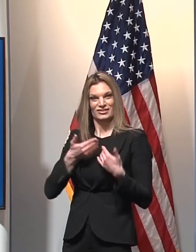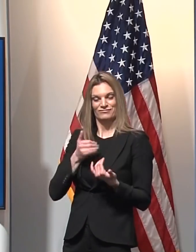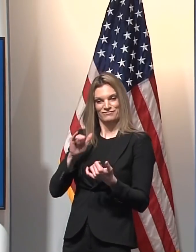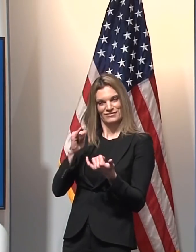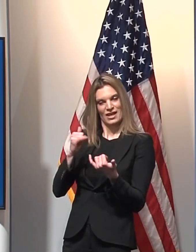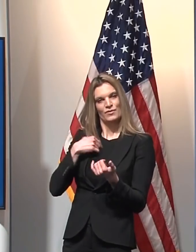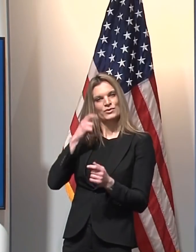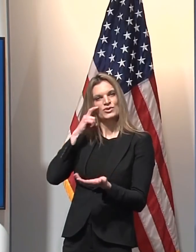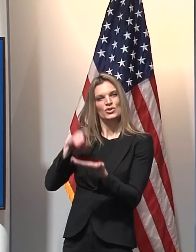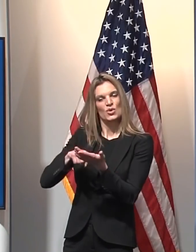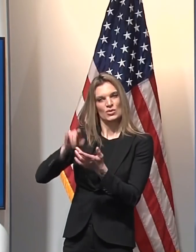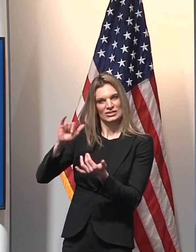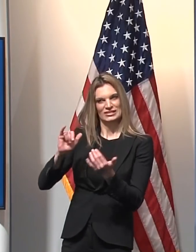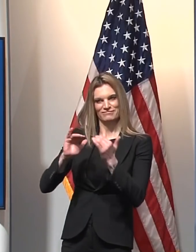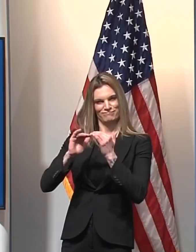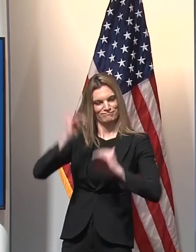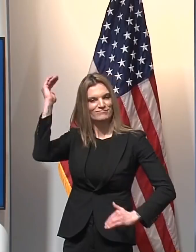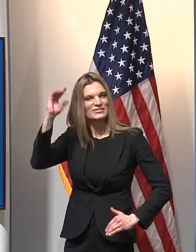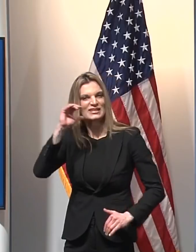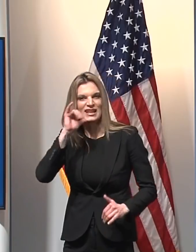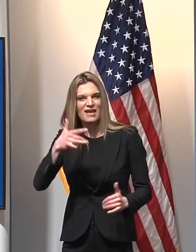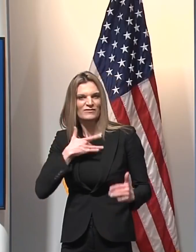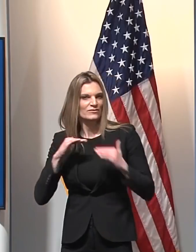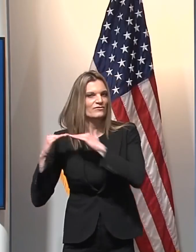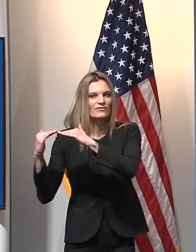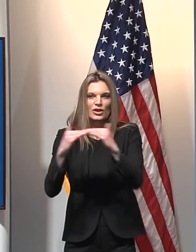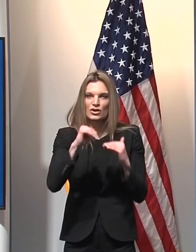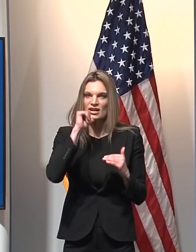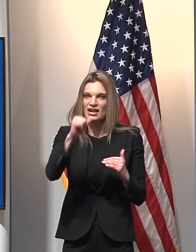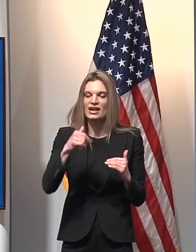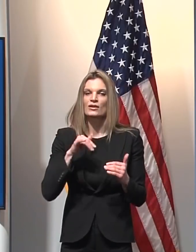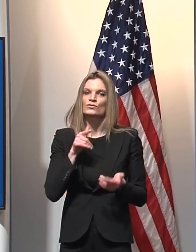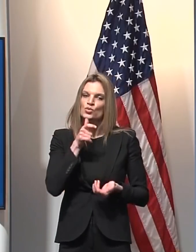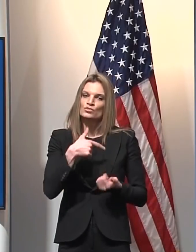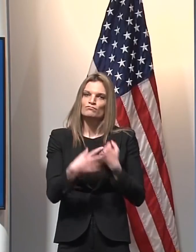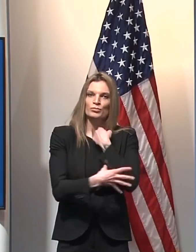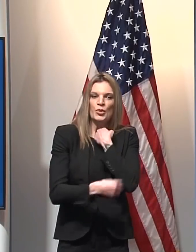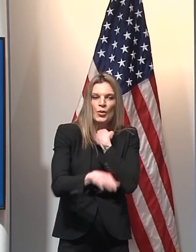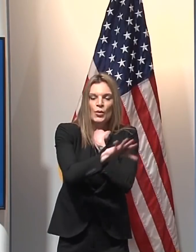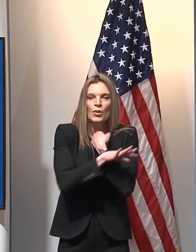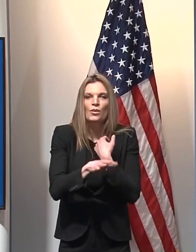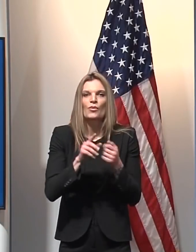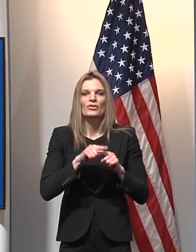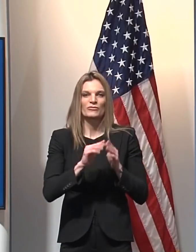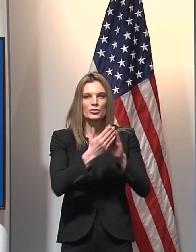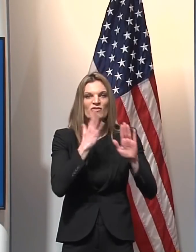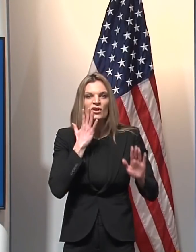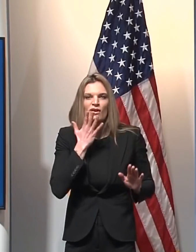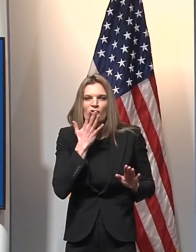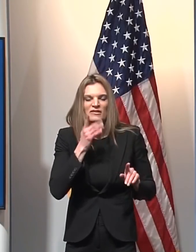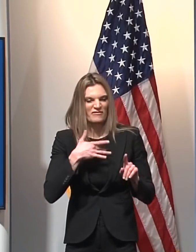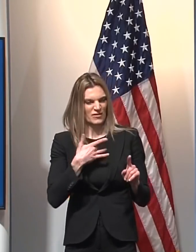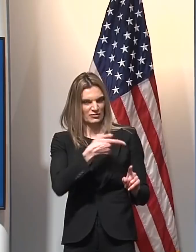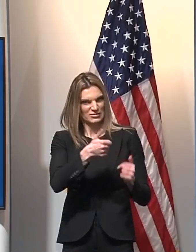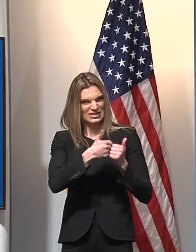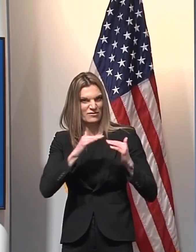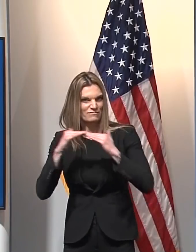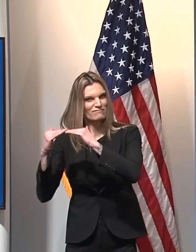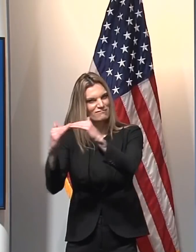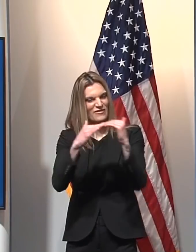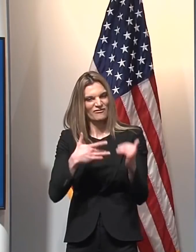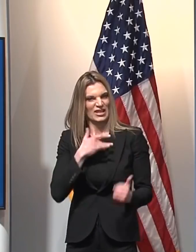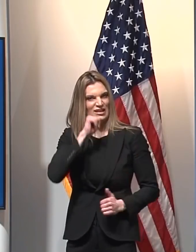replicating the systemic inequities that cause economically disadvantaged students and communities of color to experience the devastating